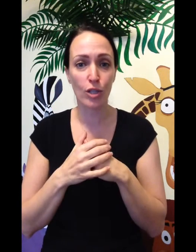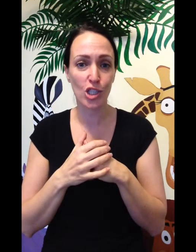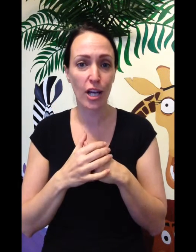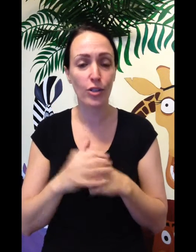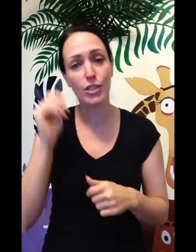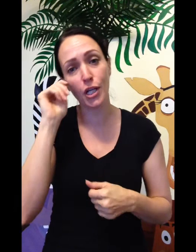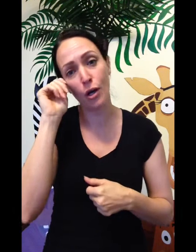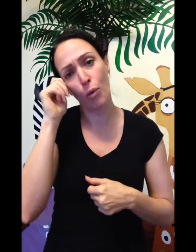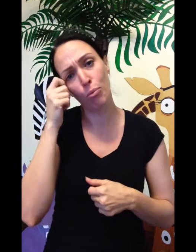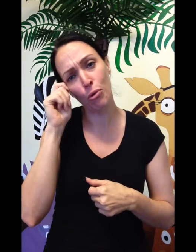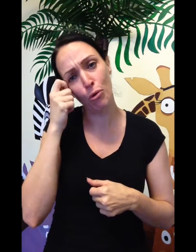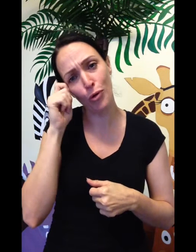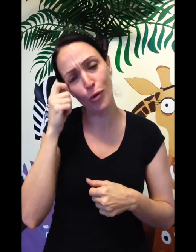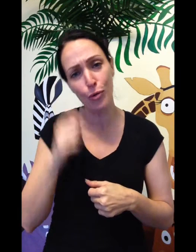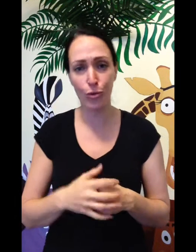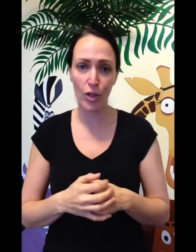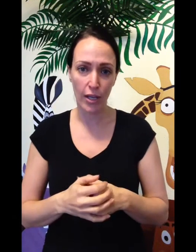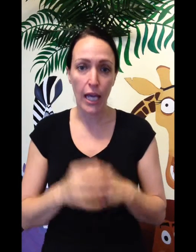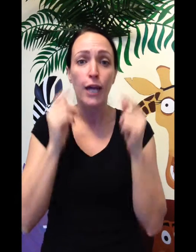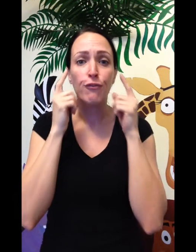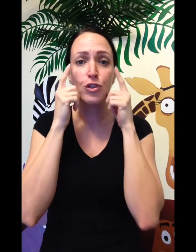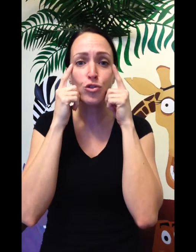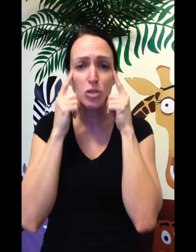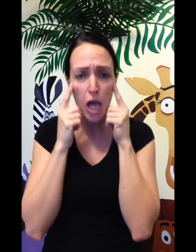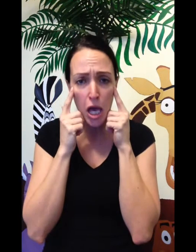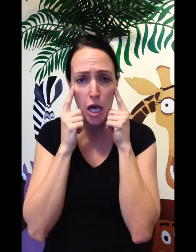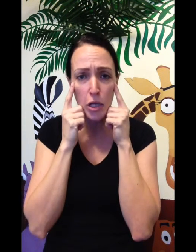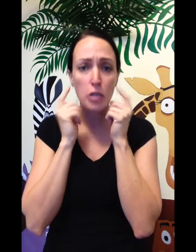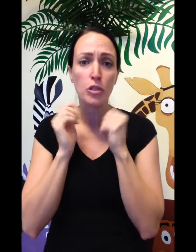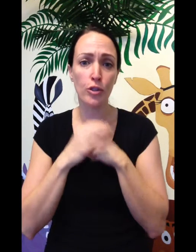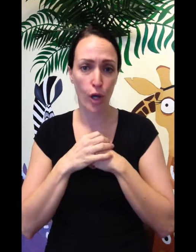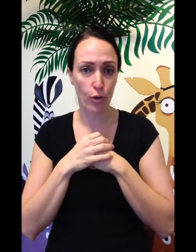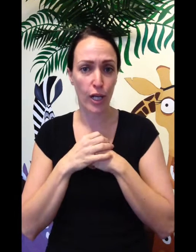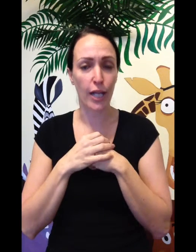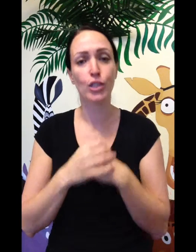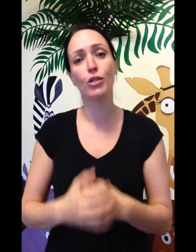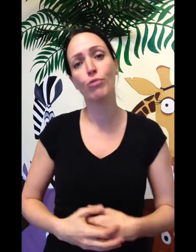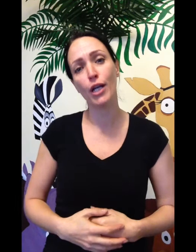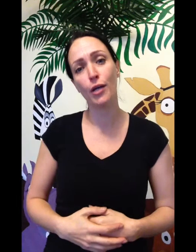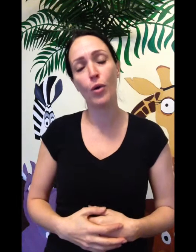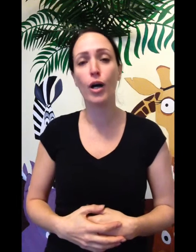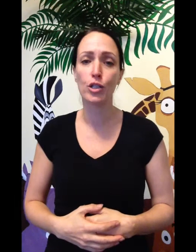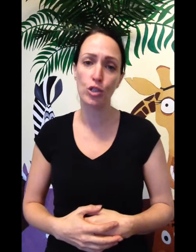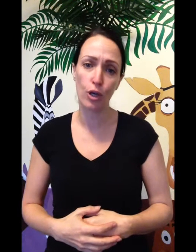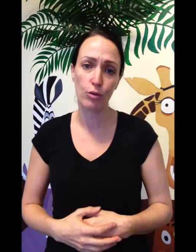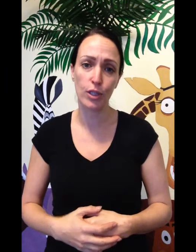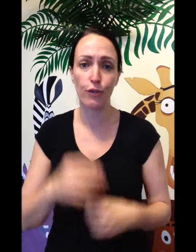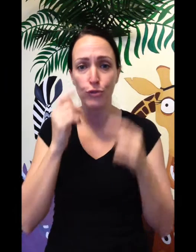it, share a tear. Boo hoo! If you're sad and you know it and you really wanna show it. If